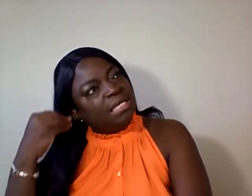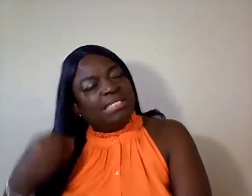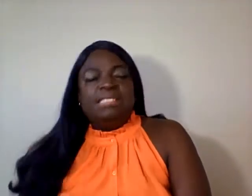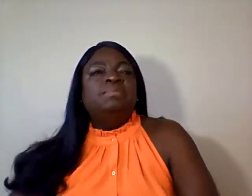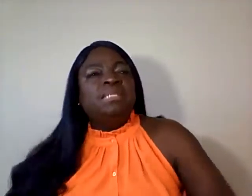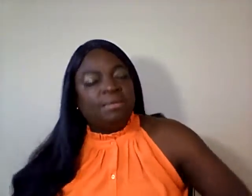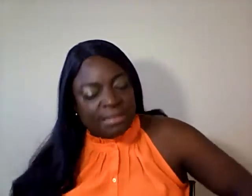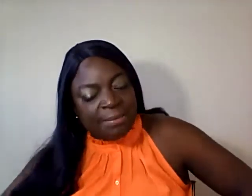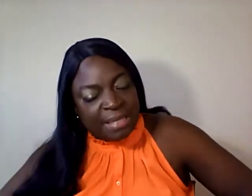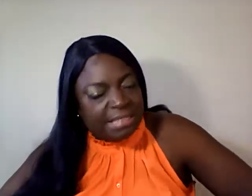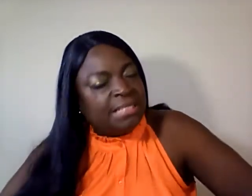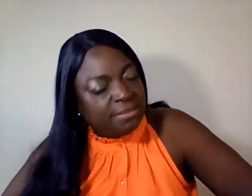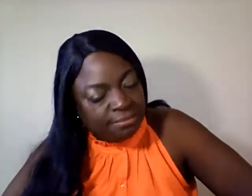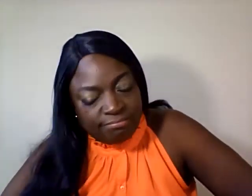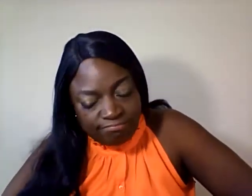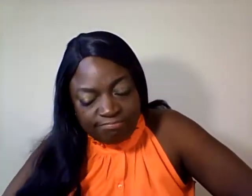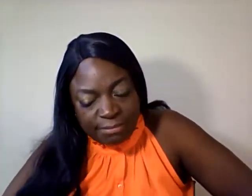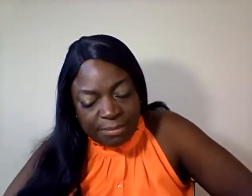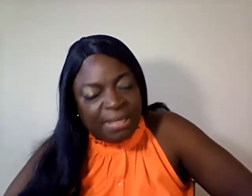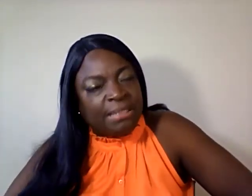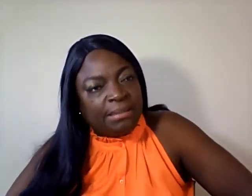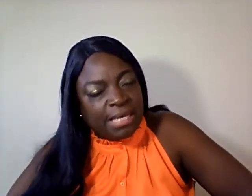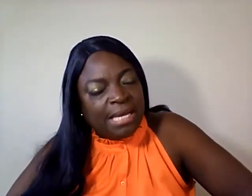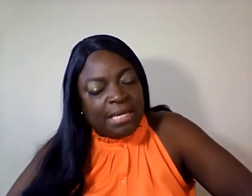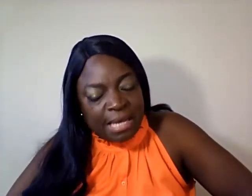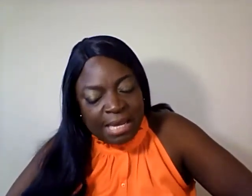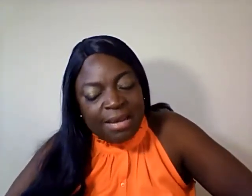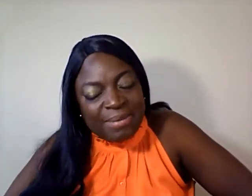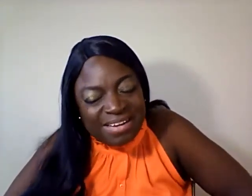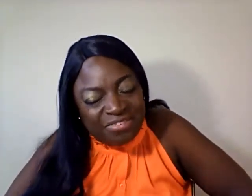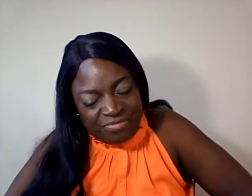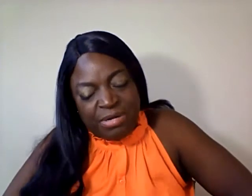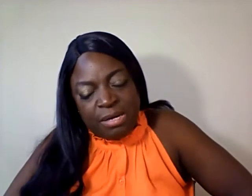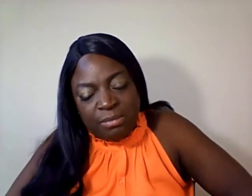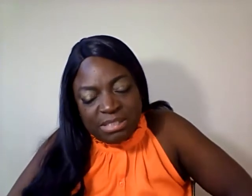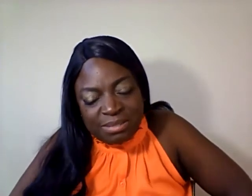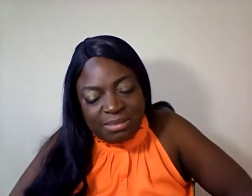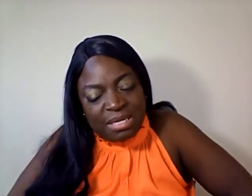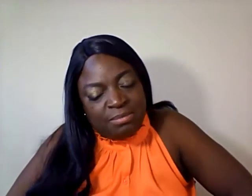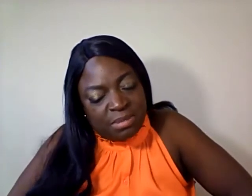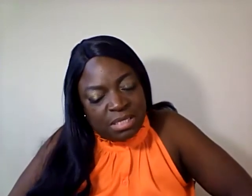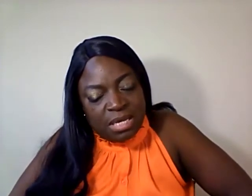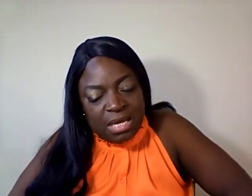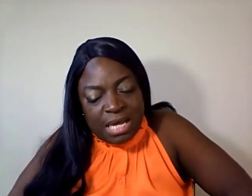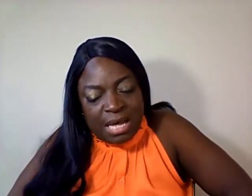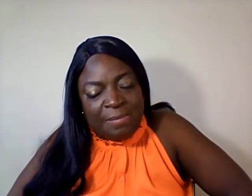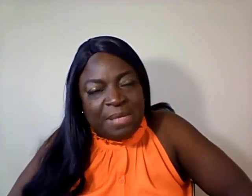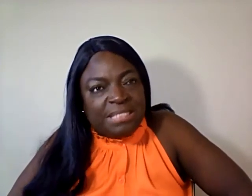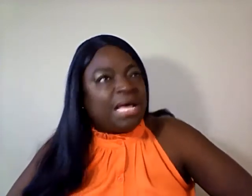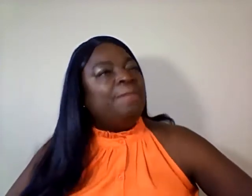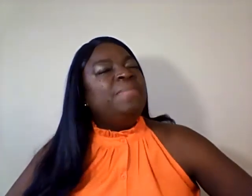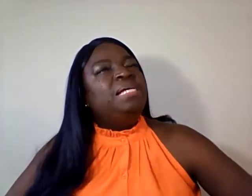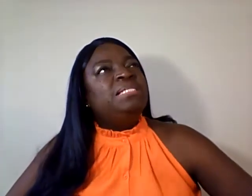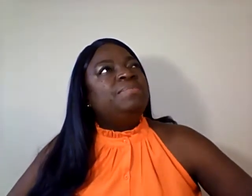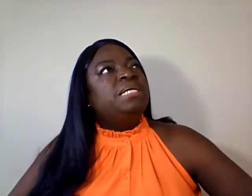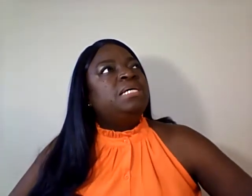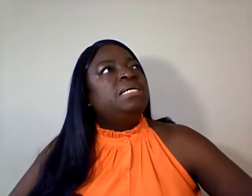Sometimes I miss it. Sometimes I, I am a good friend. But sometimes I miss, I miss it because